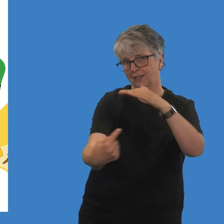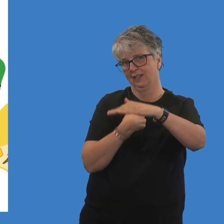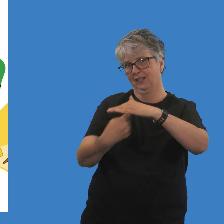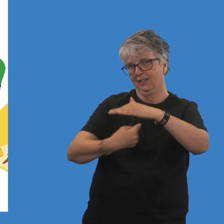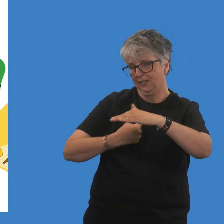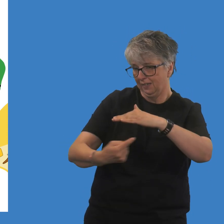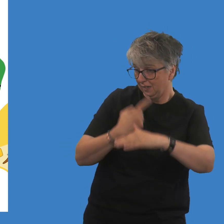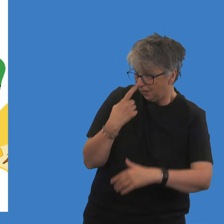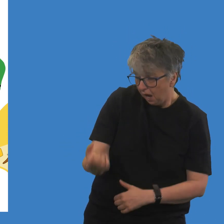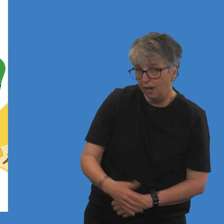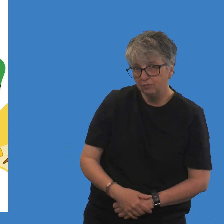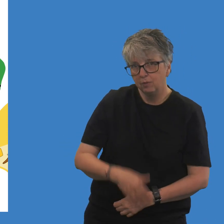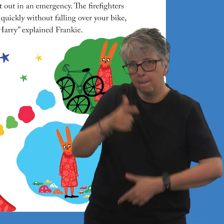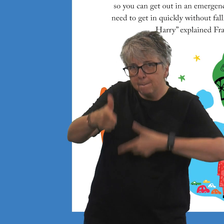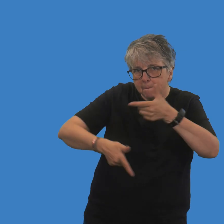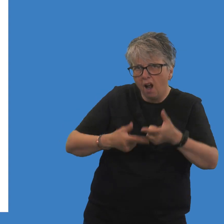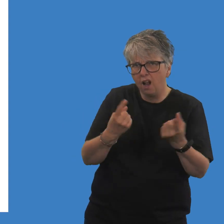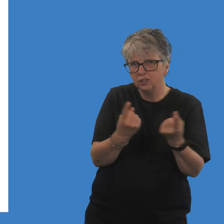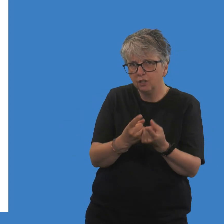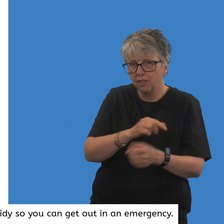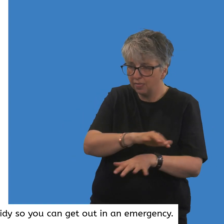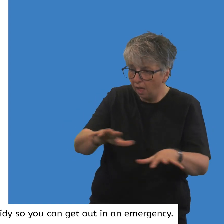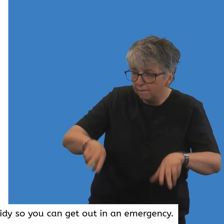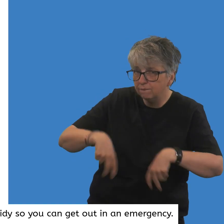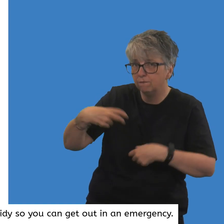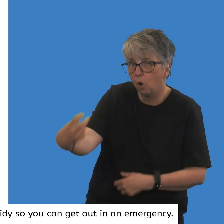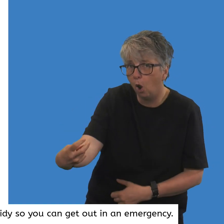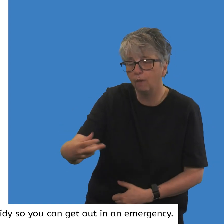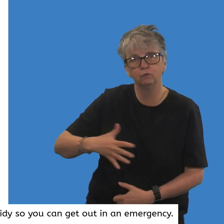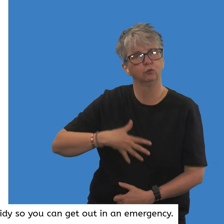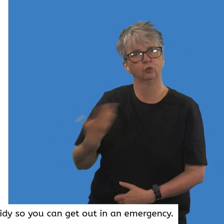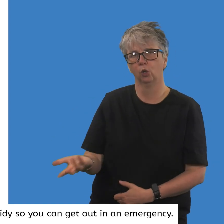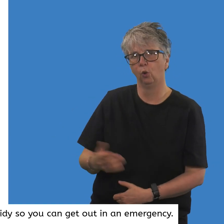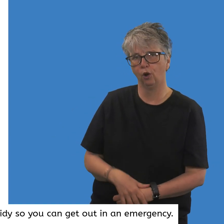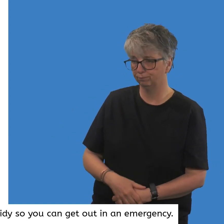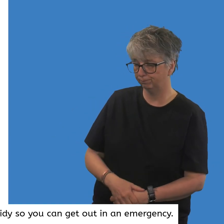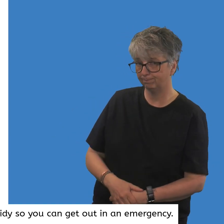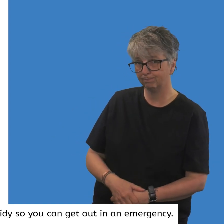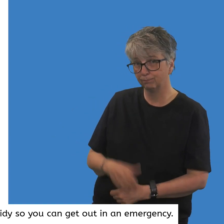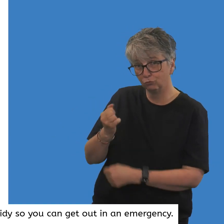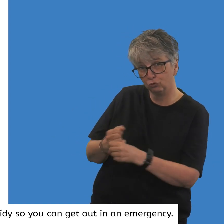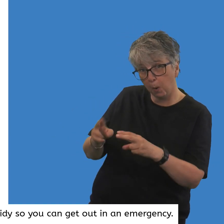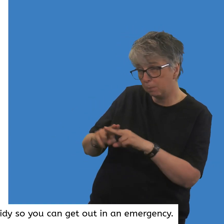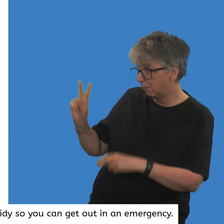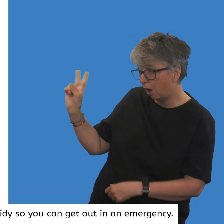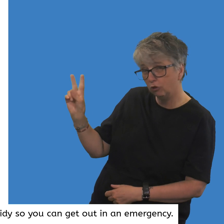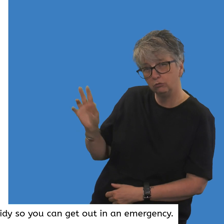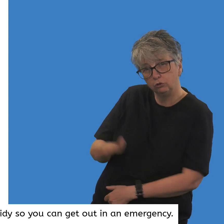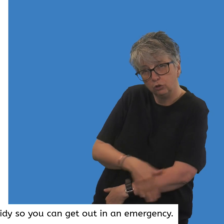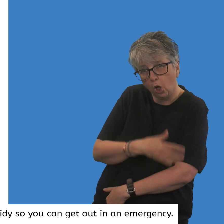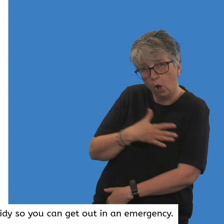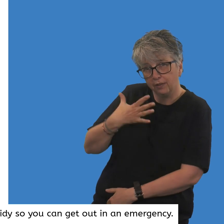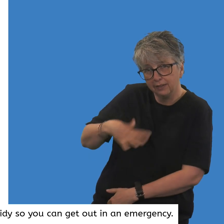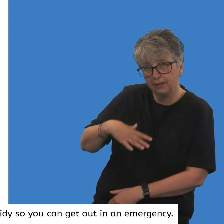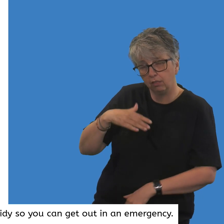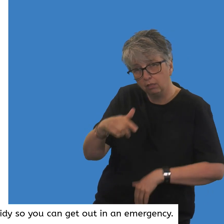service. That's right, Harry. Well done, said Martha. It's important to keep the doorways clear and tidy so you can